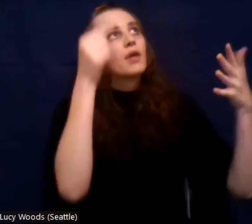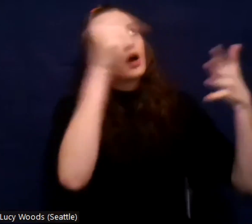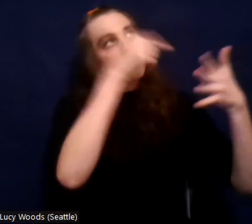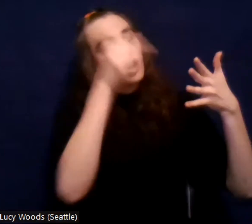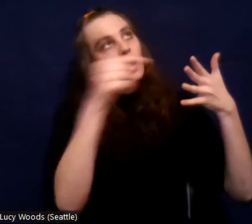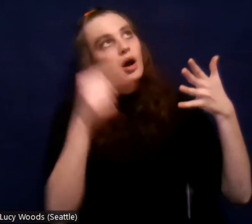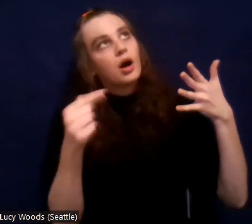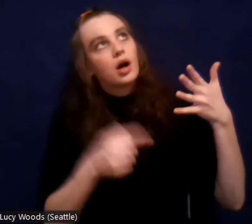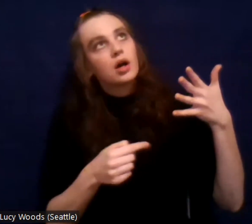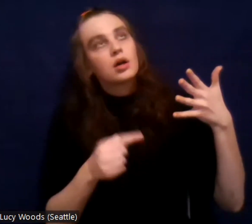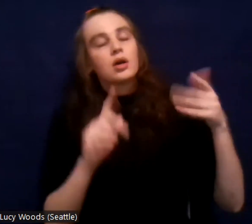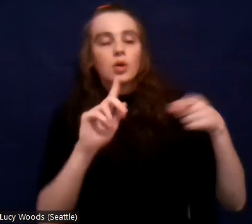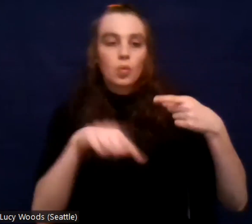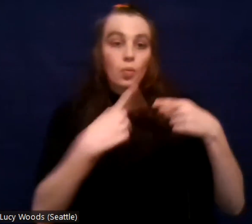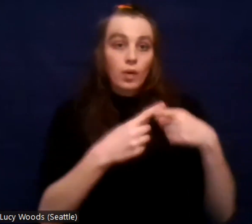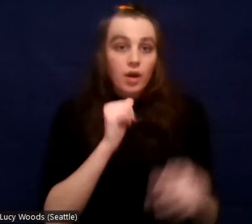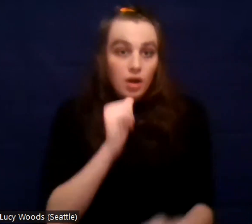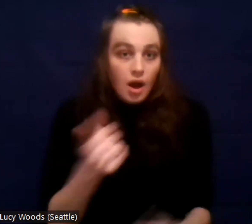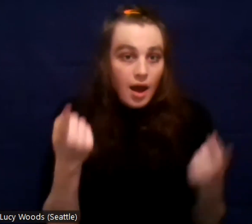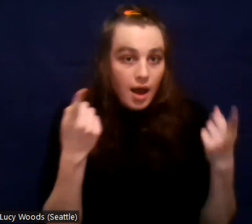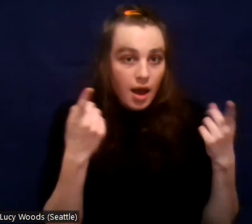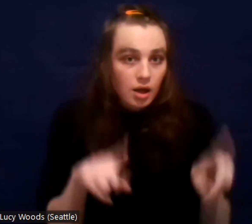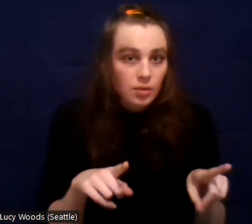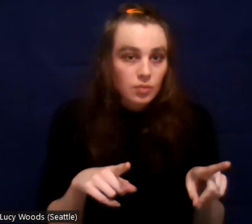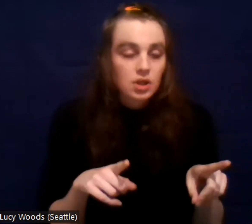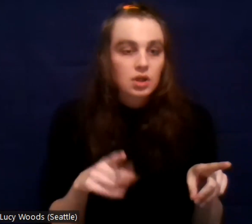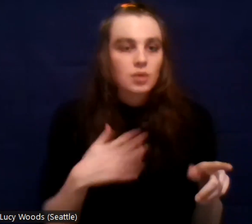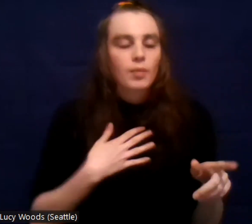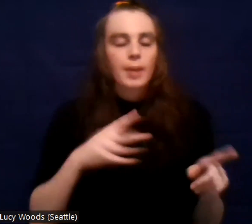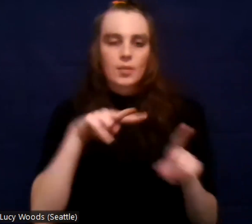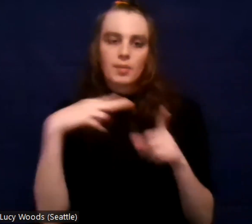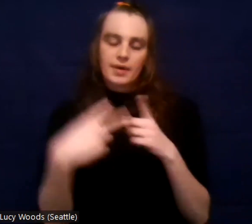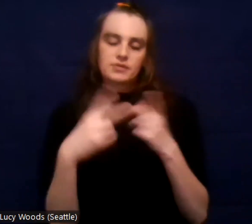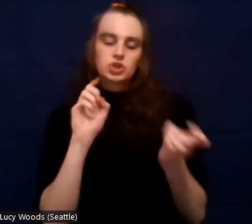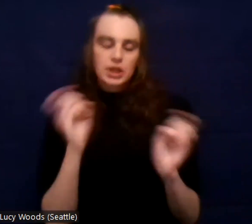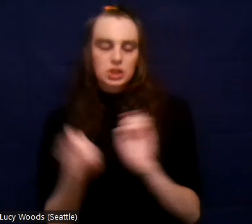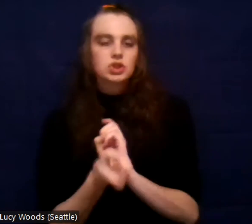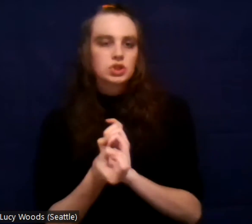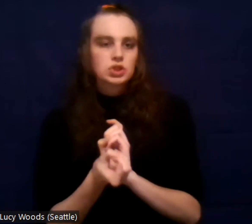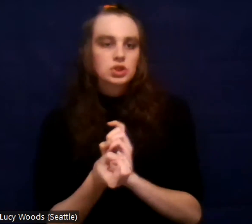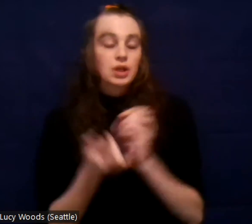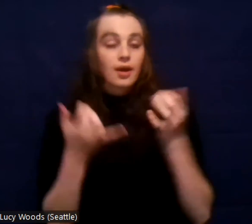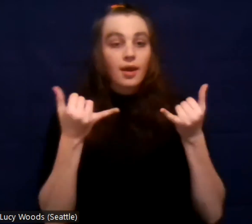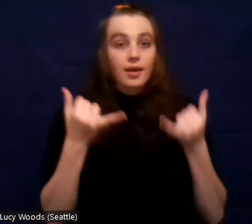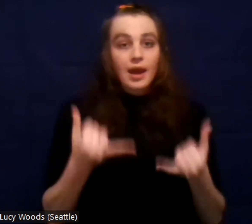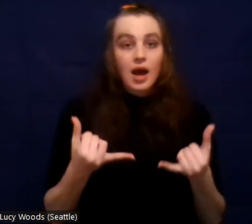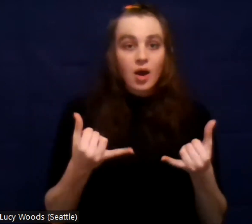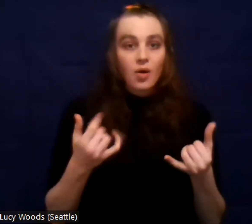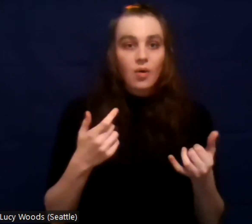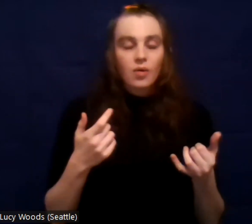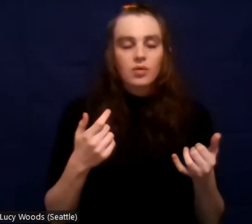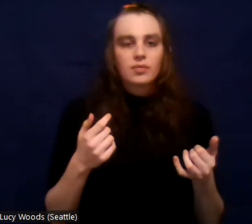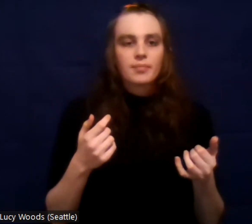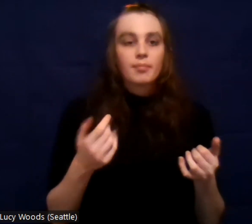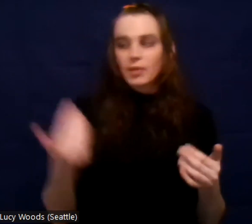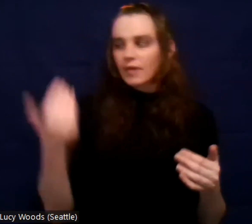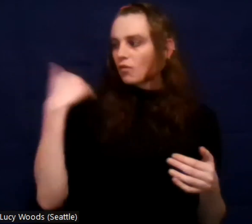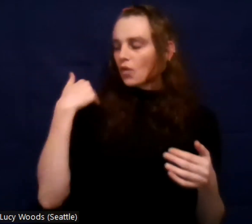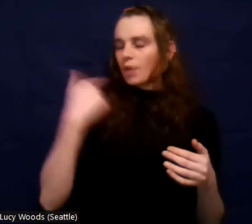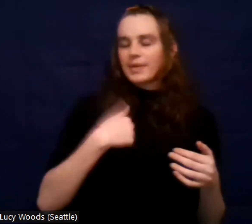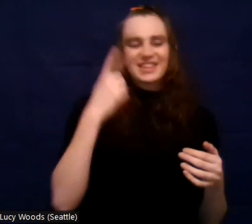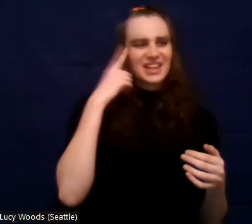But when they don't, my perspective changed to where like, instead of why me, it's more of a,